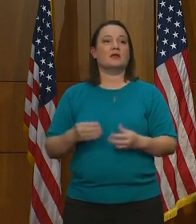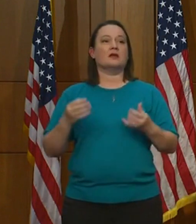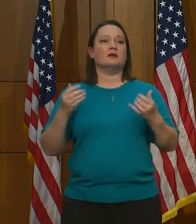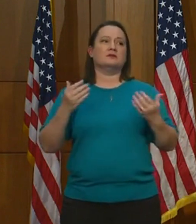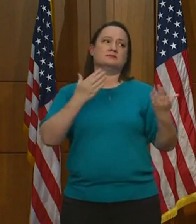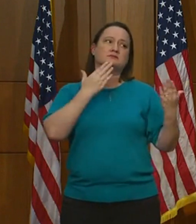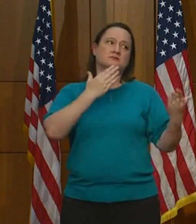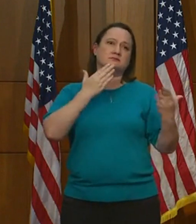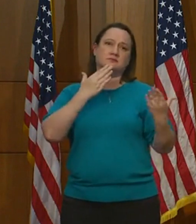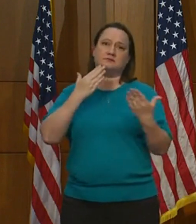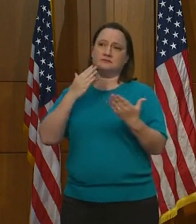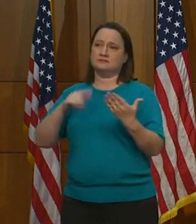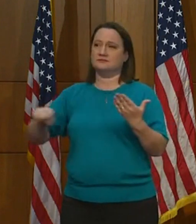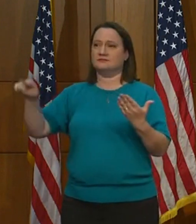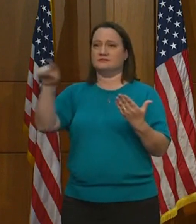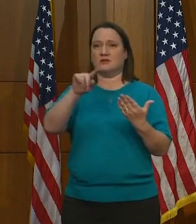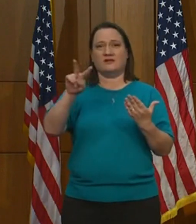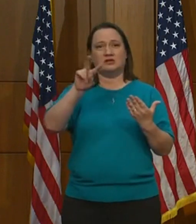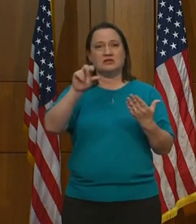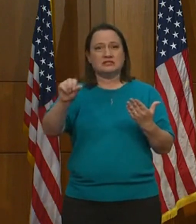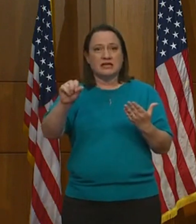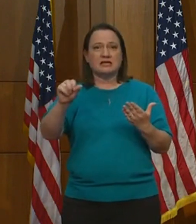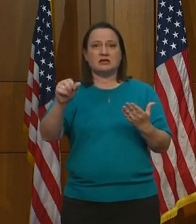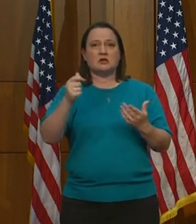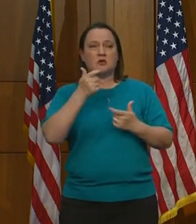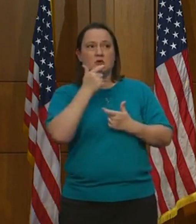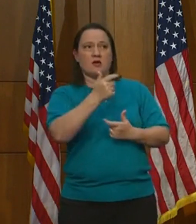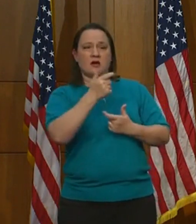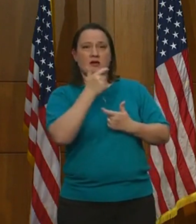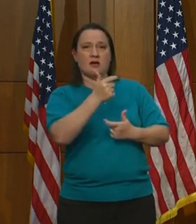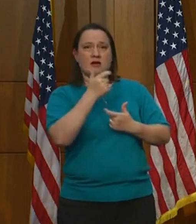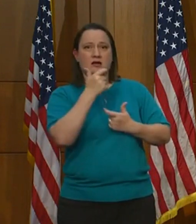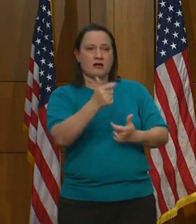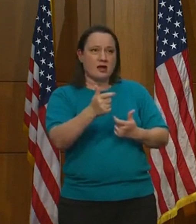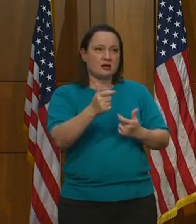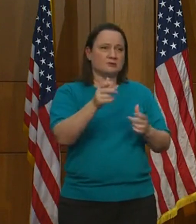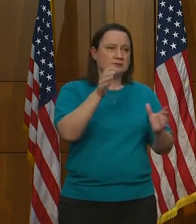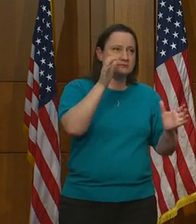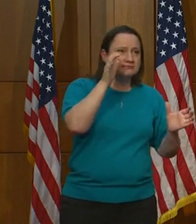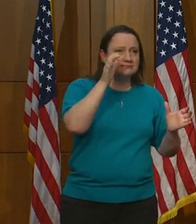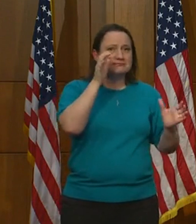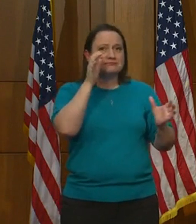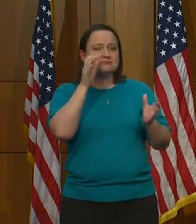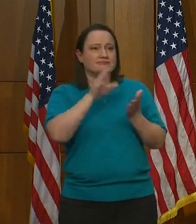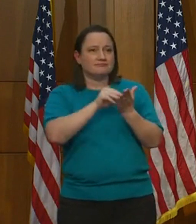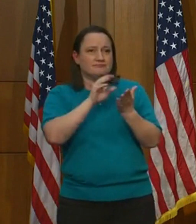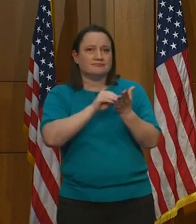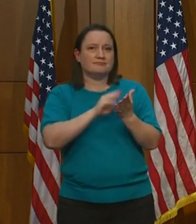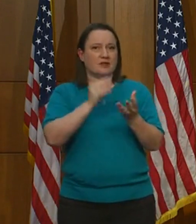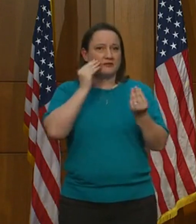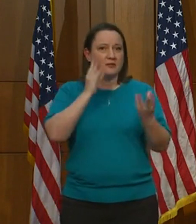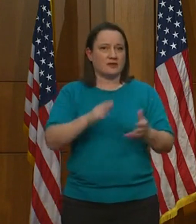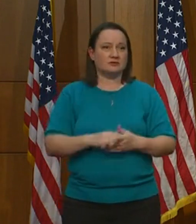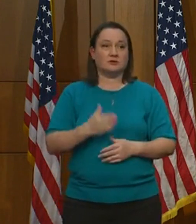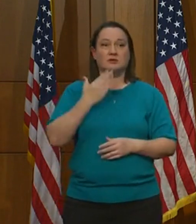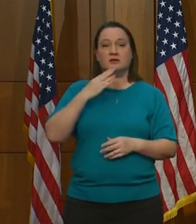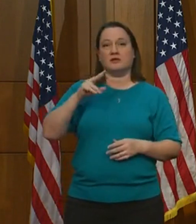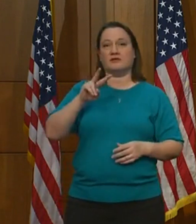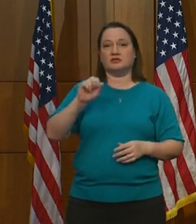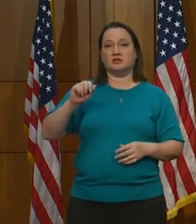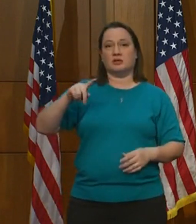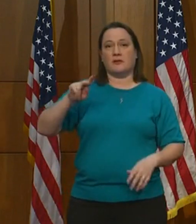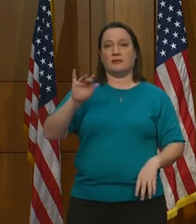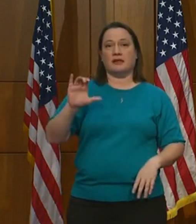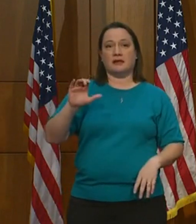Virginians who have tuned in to watch these and get information. I particularly want to thank Virginia Public Media